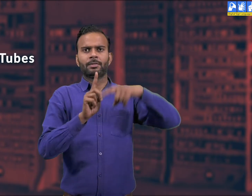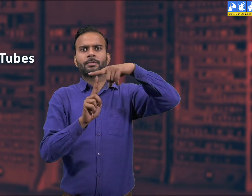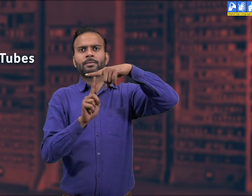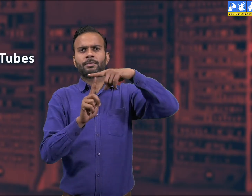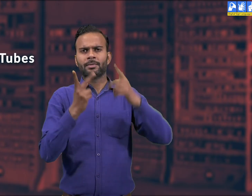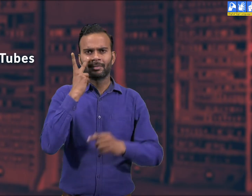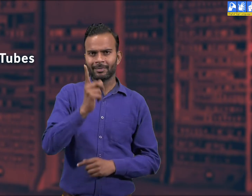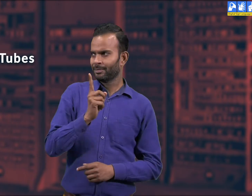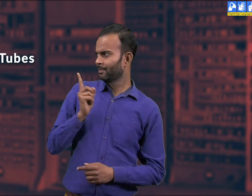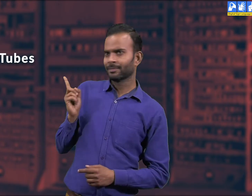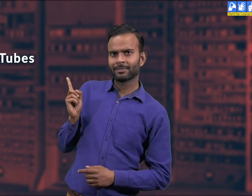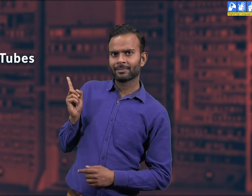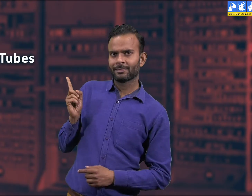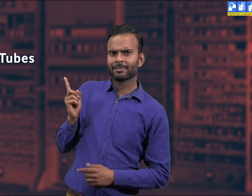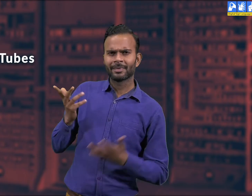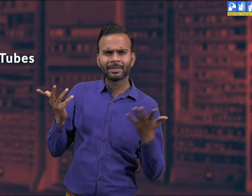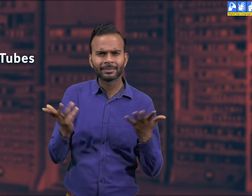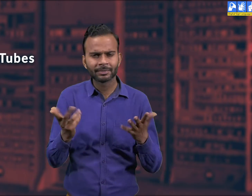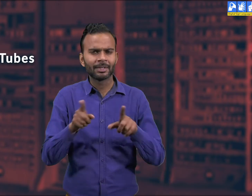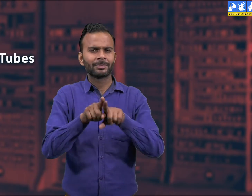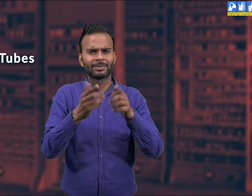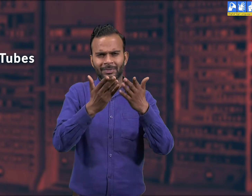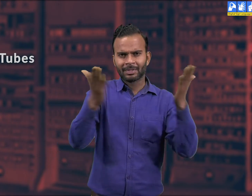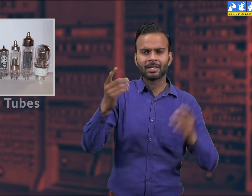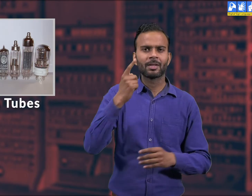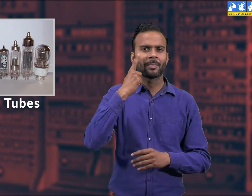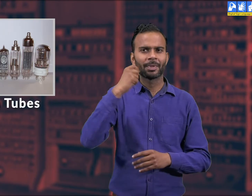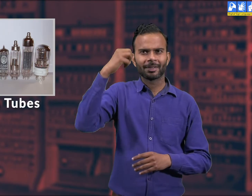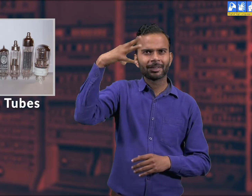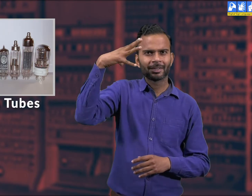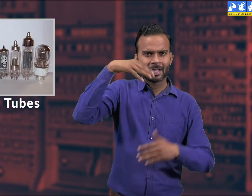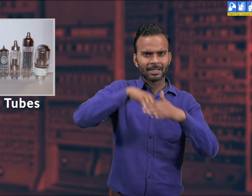This first generation computer was called as vacuum tubes.